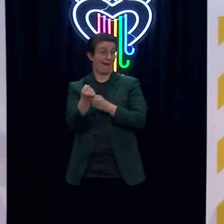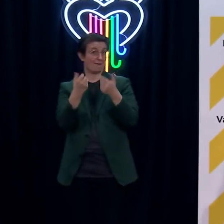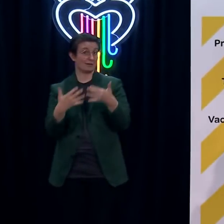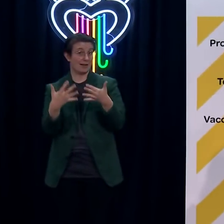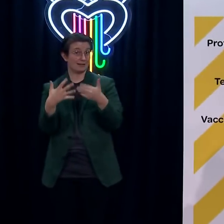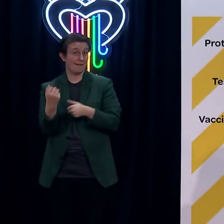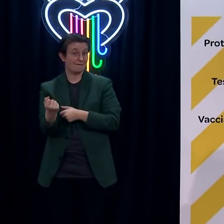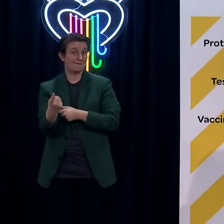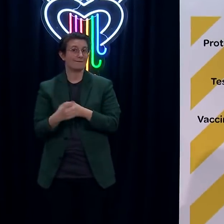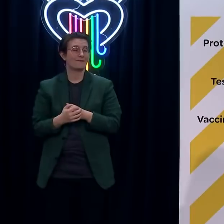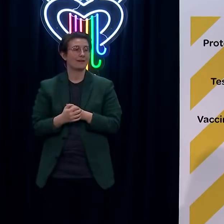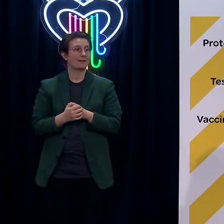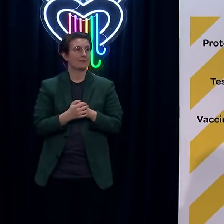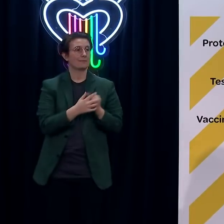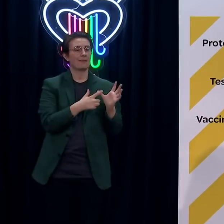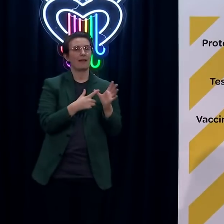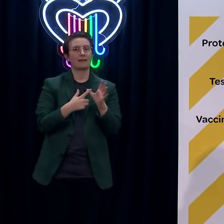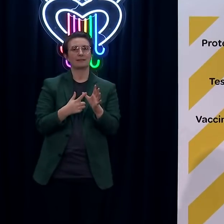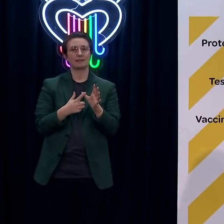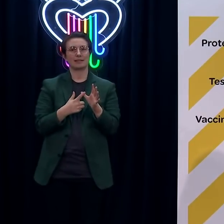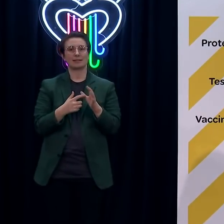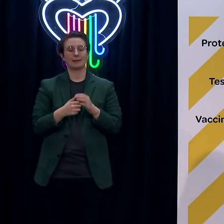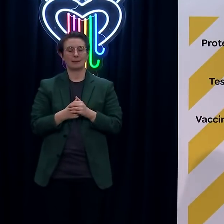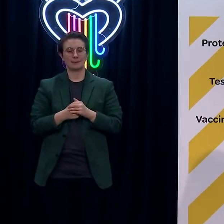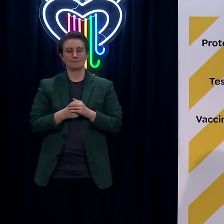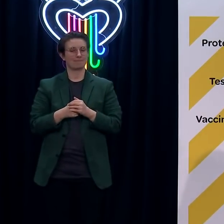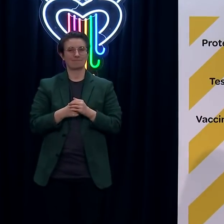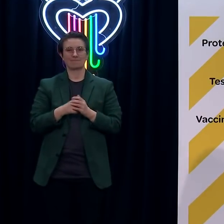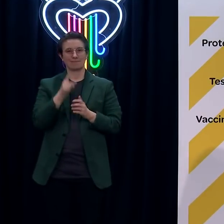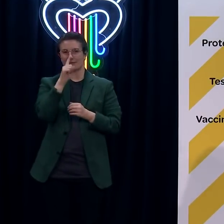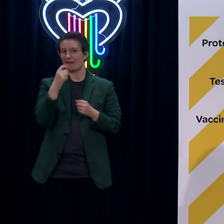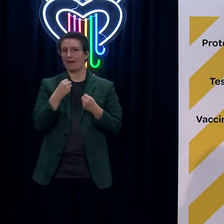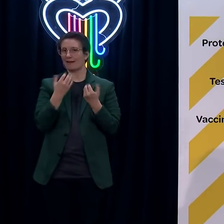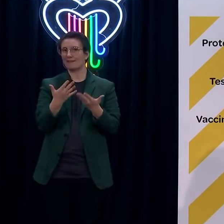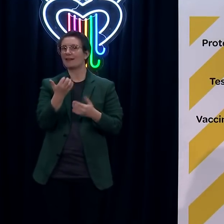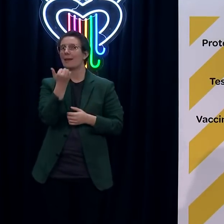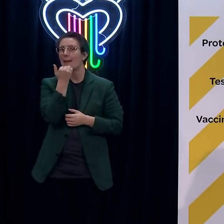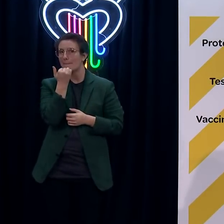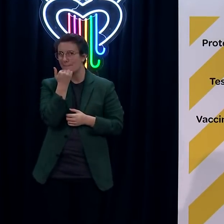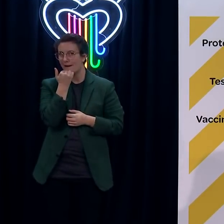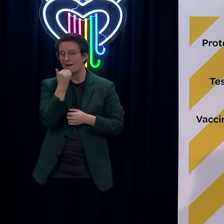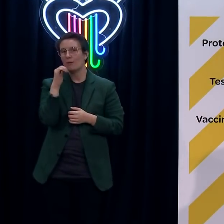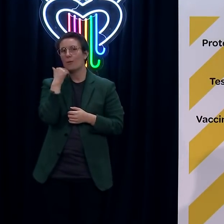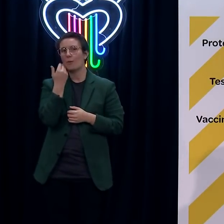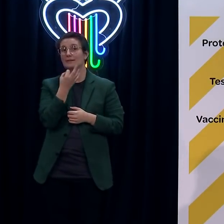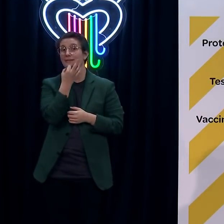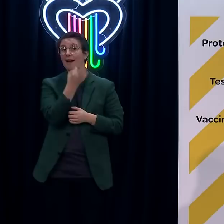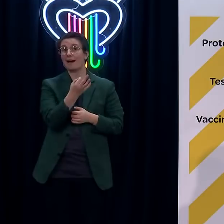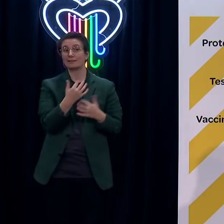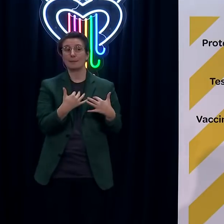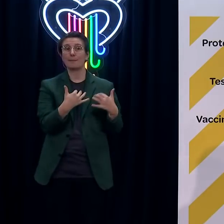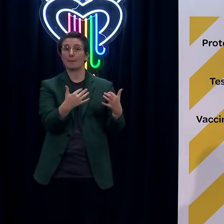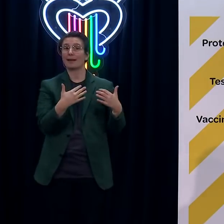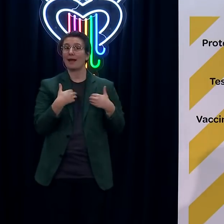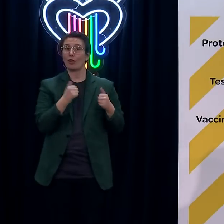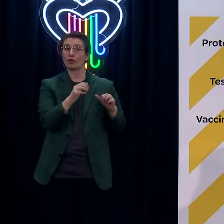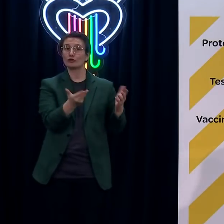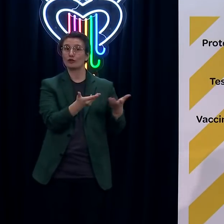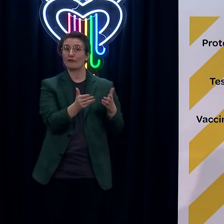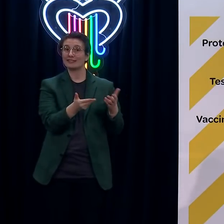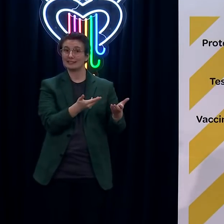I can't give you a number. We ask that question of the public health services when they report new cases to us and